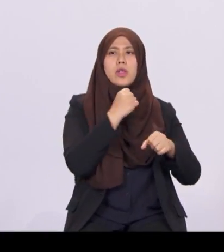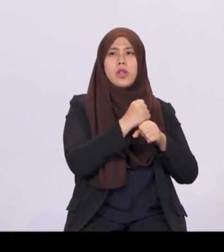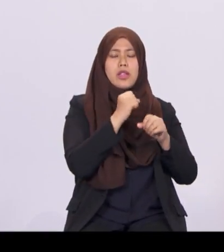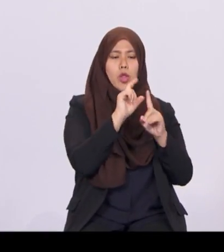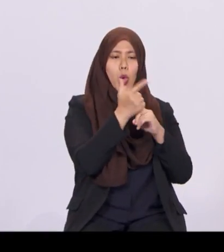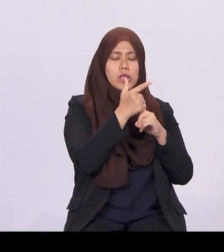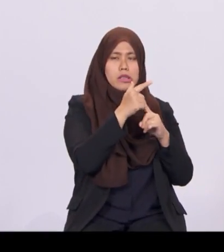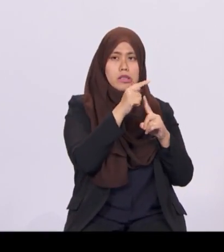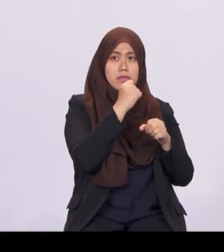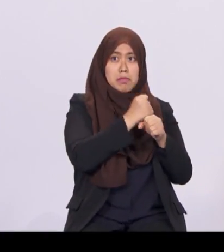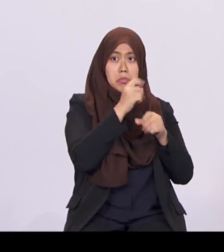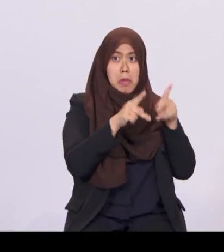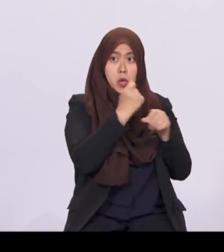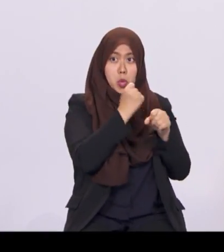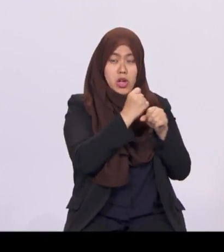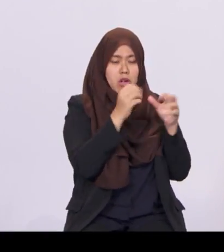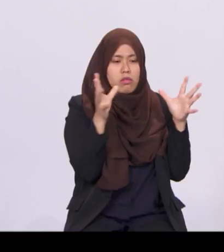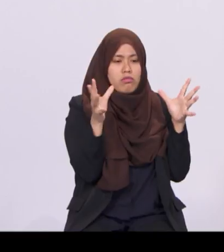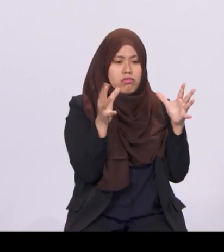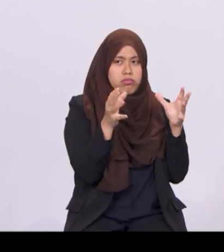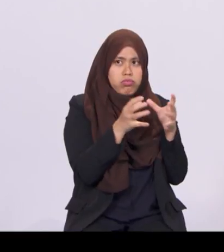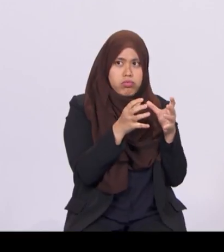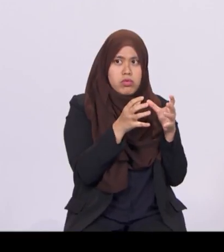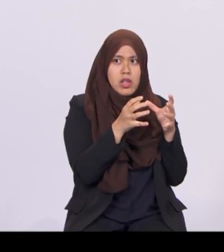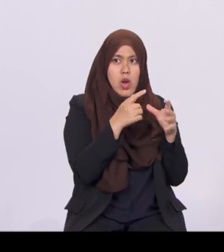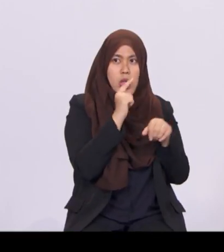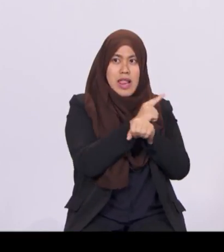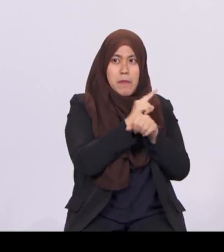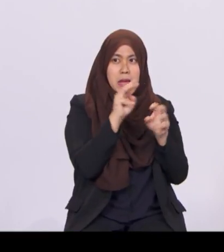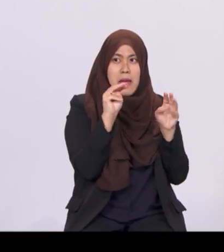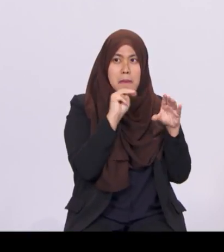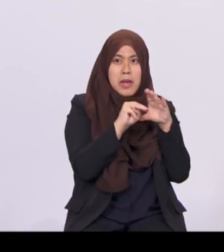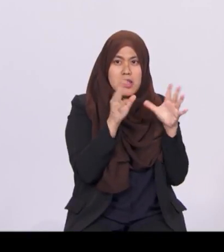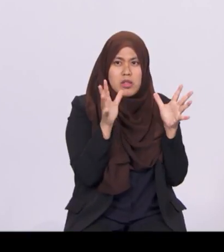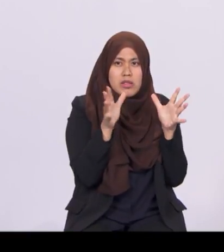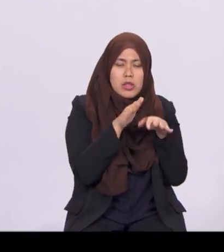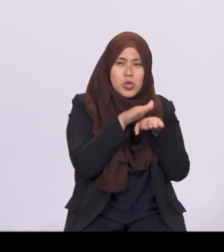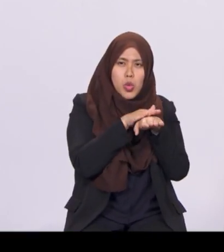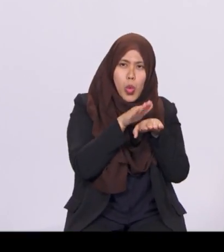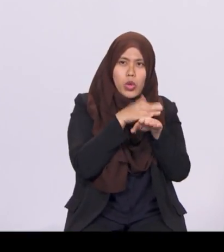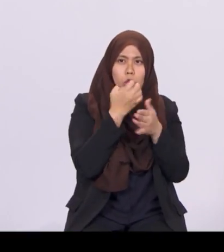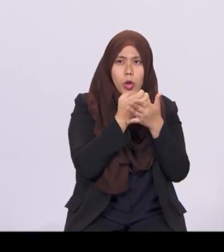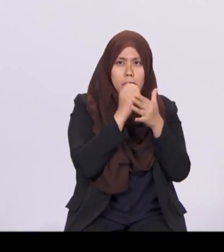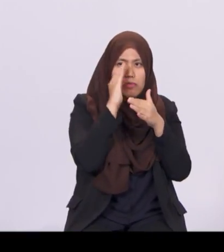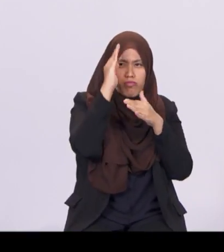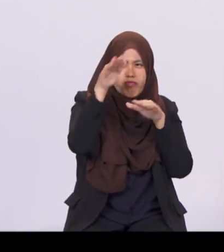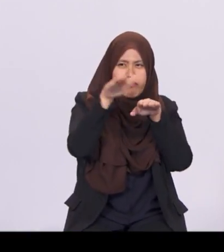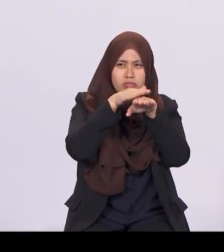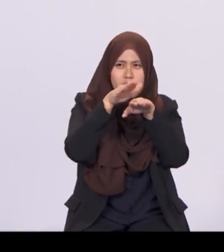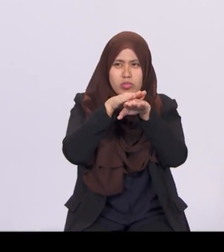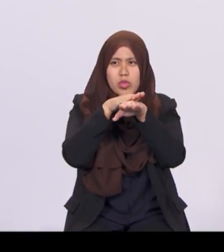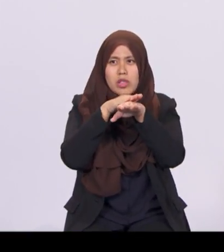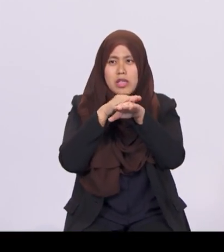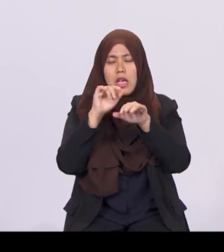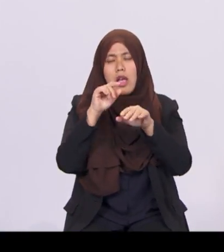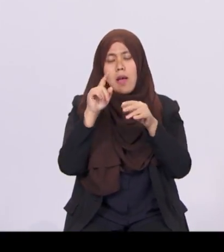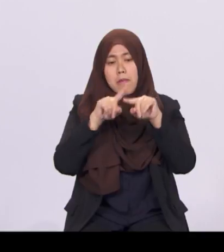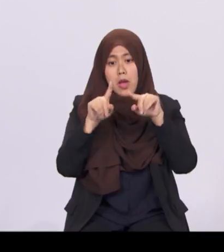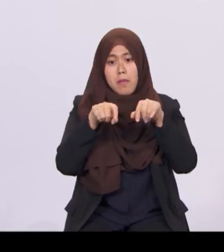and slowing economic growth further, unless we remain dynamic in our outlook, are increasingly productive in the way we work